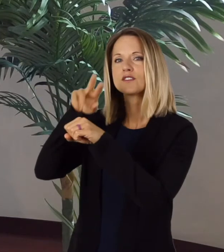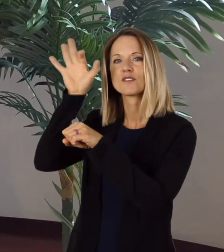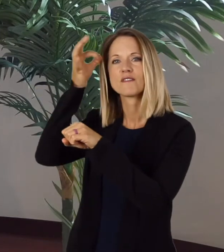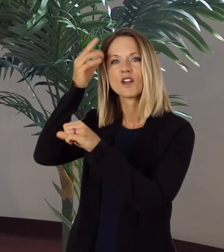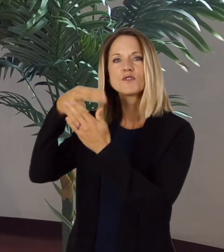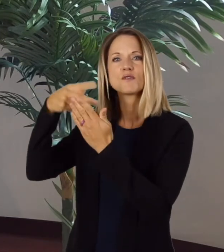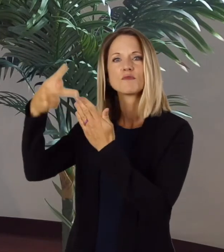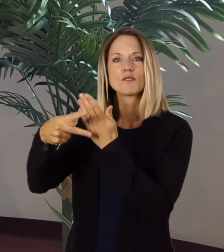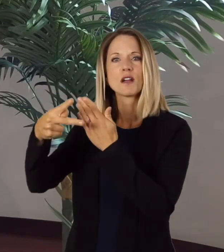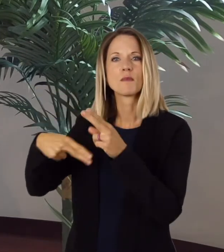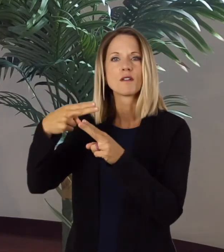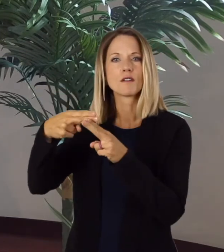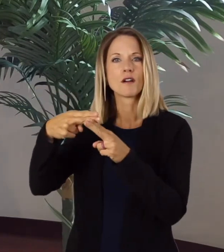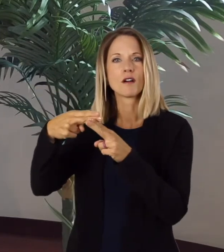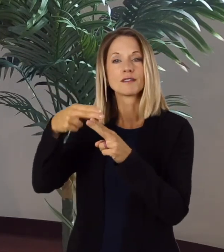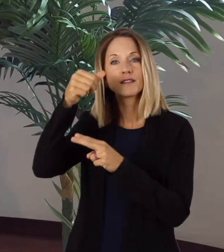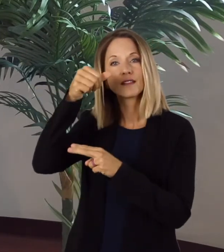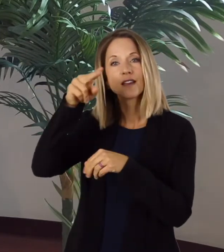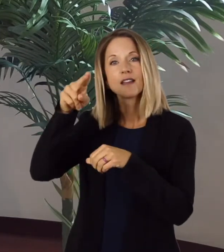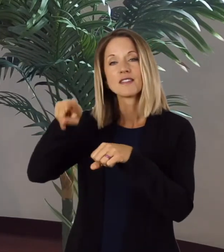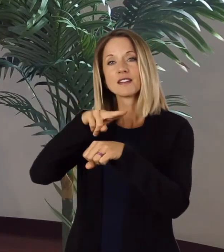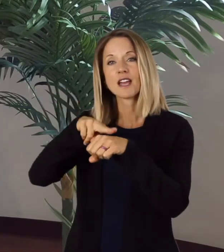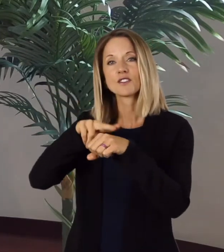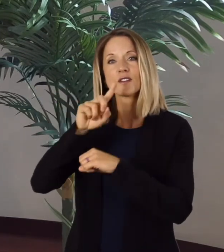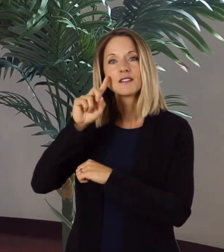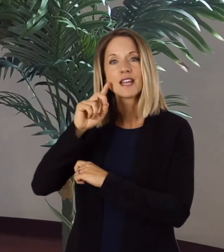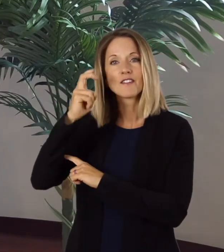the National Deaf-Blind Equipment Distribution Program.